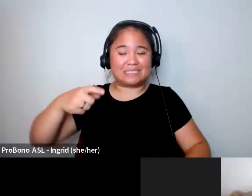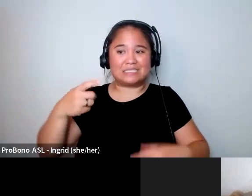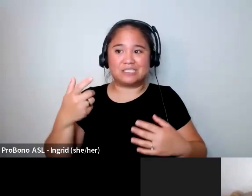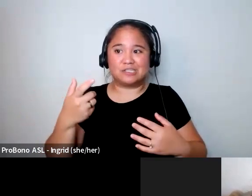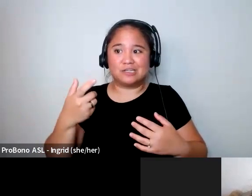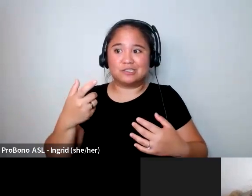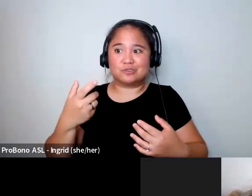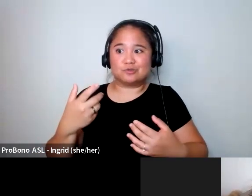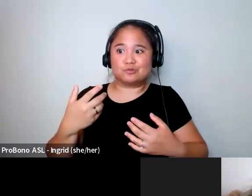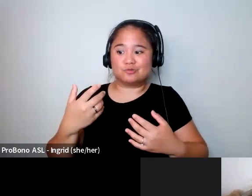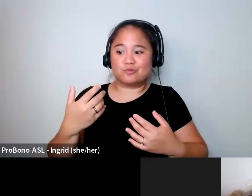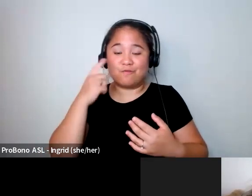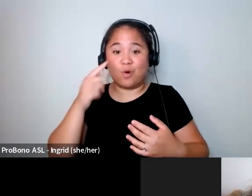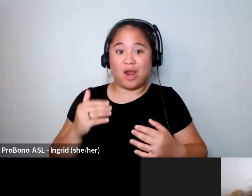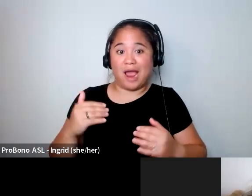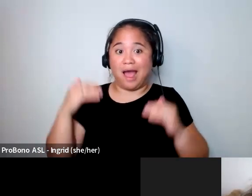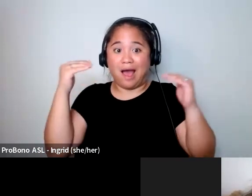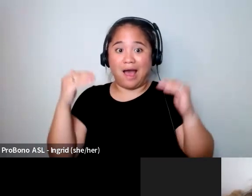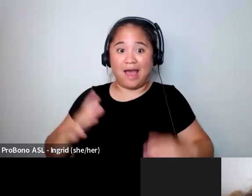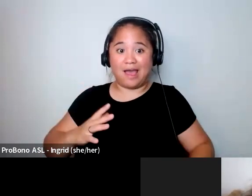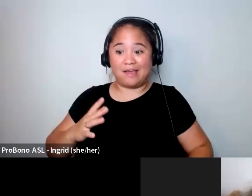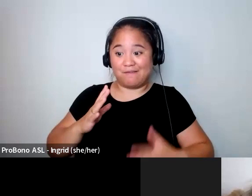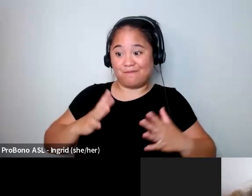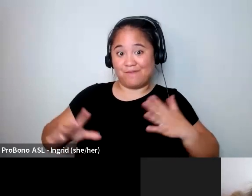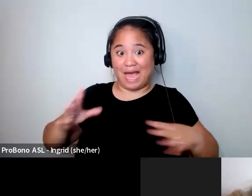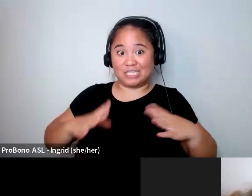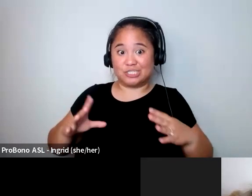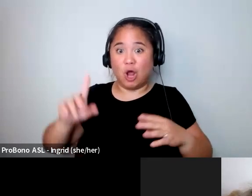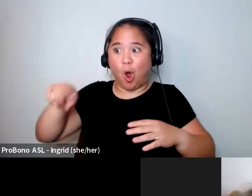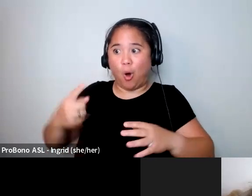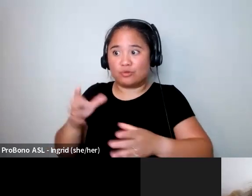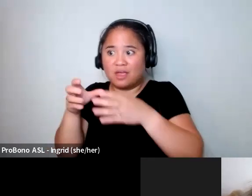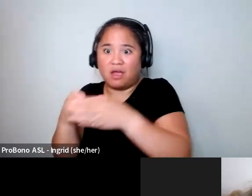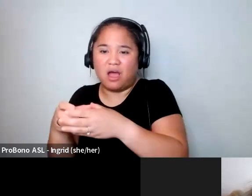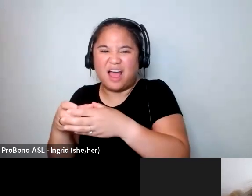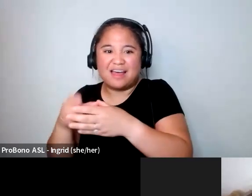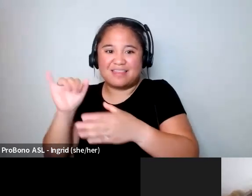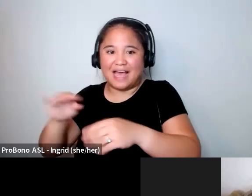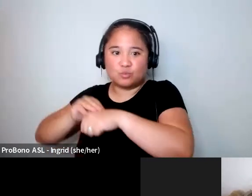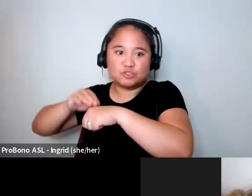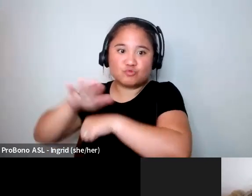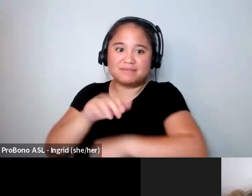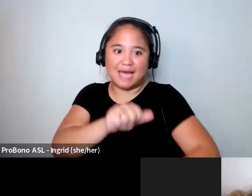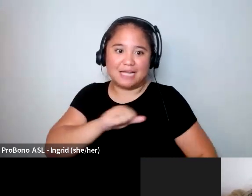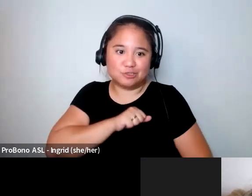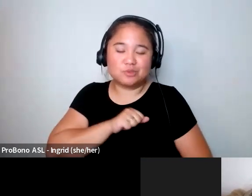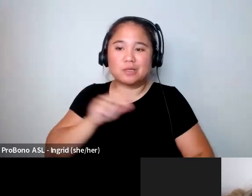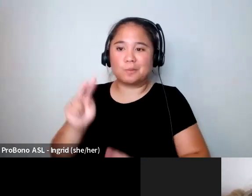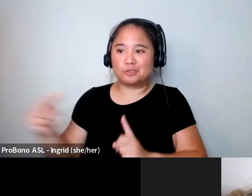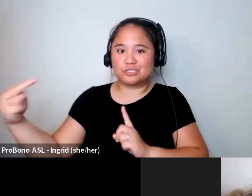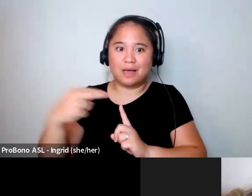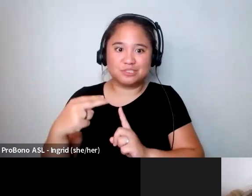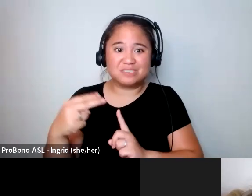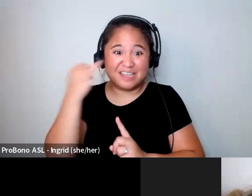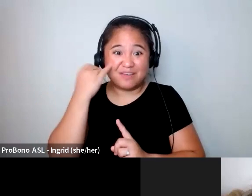high fashion exclusionary is what drives that attitude the perceptions that if there is